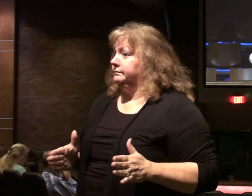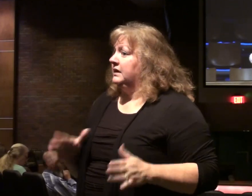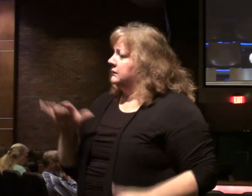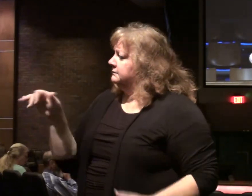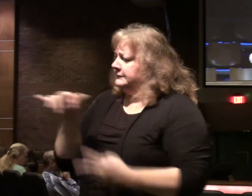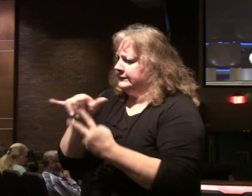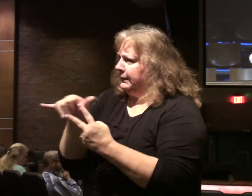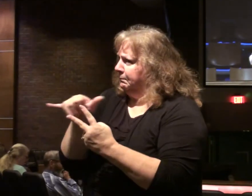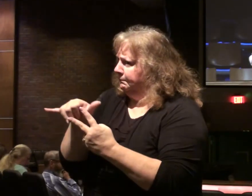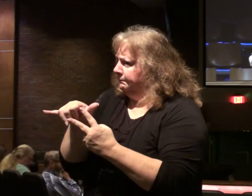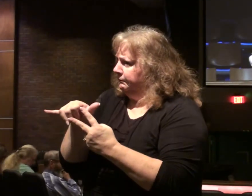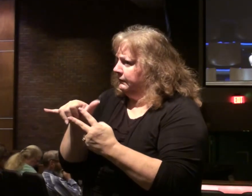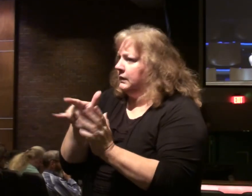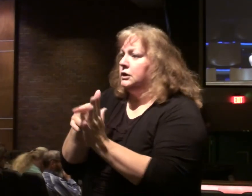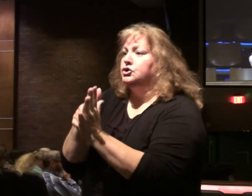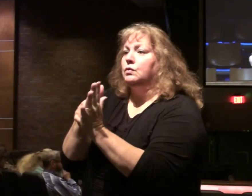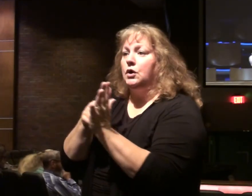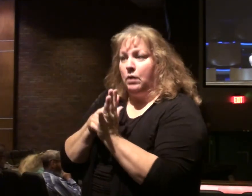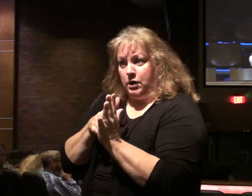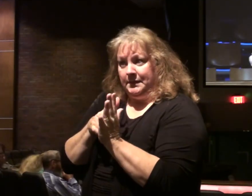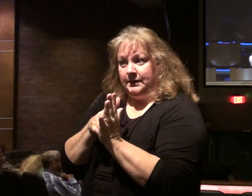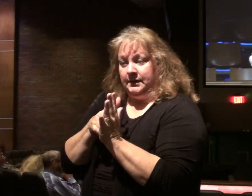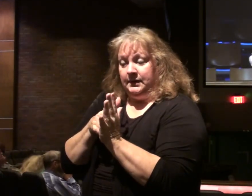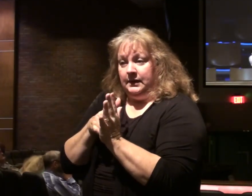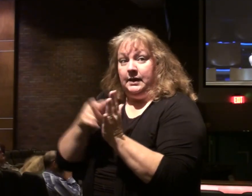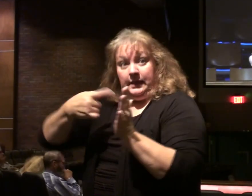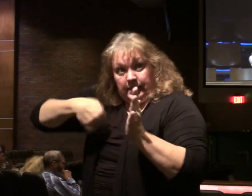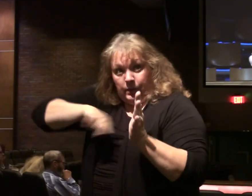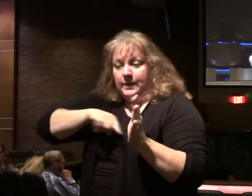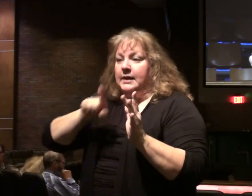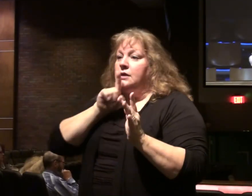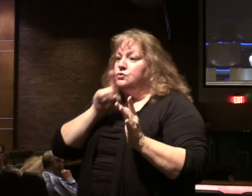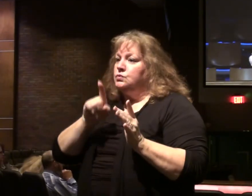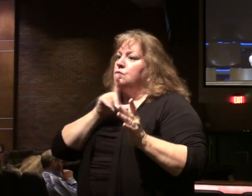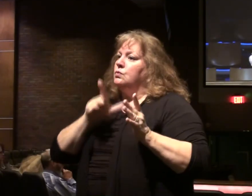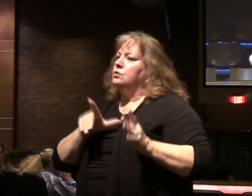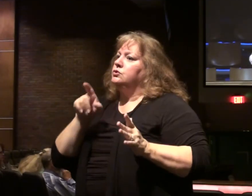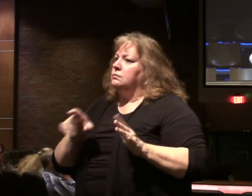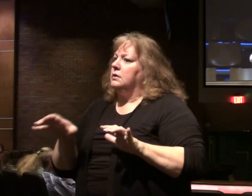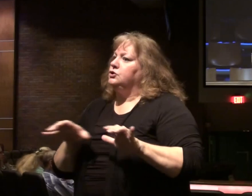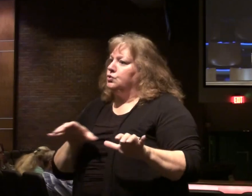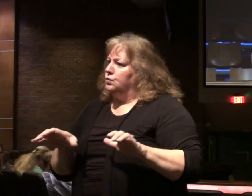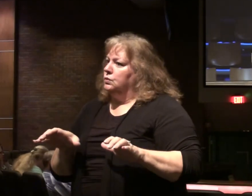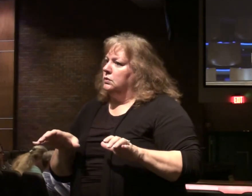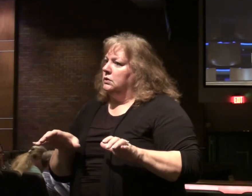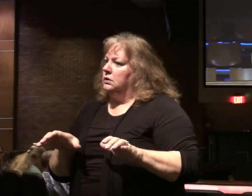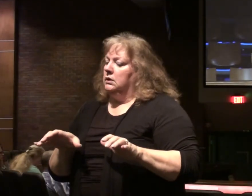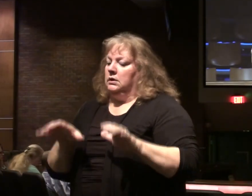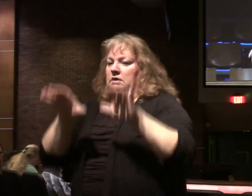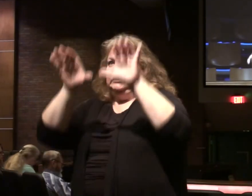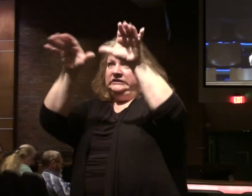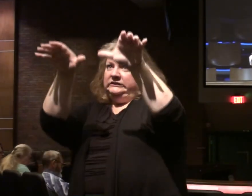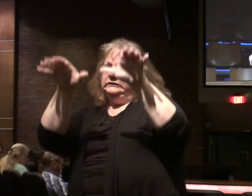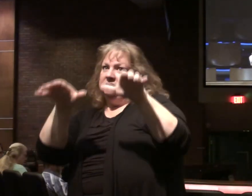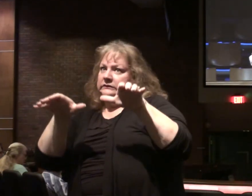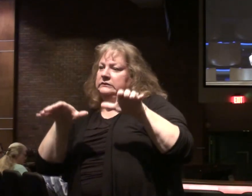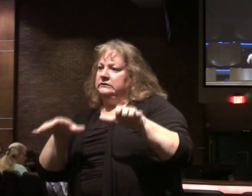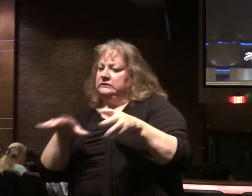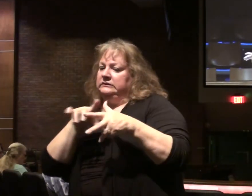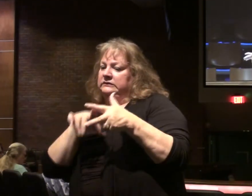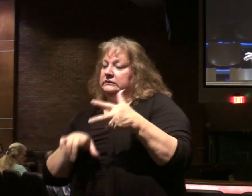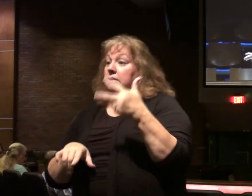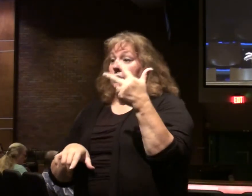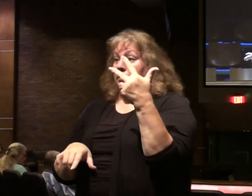So these are requirements of being a true Christian. And he breaks it down. way we'll see is